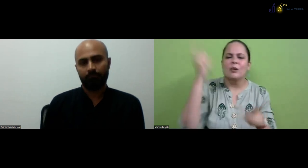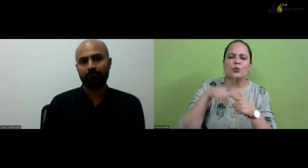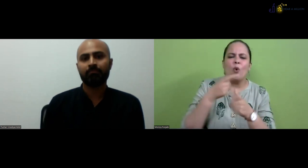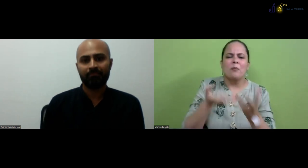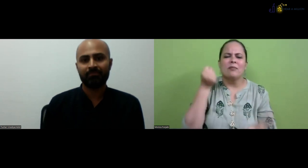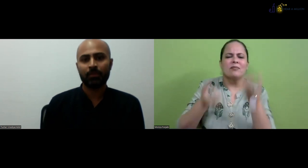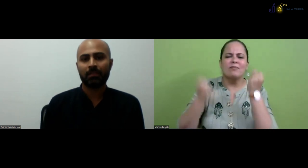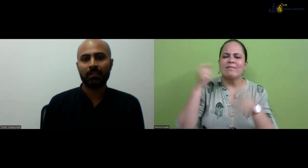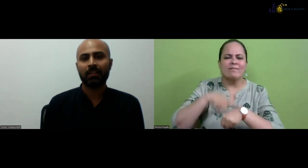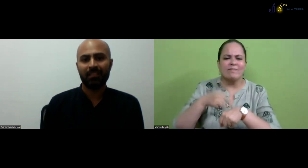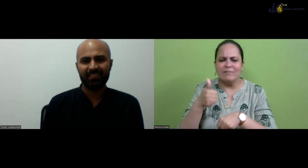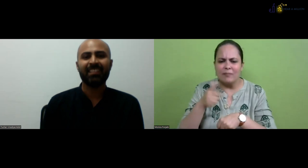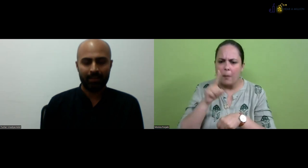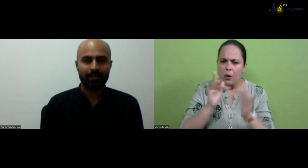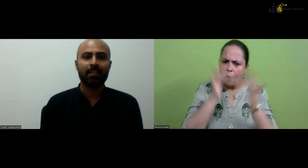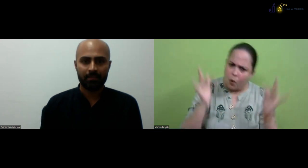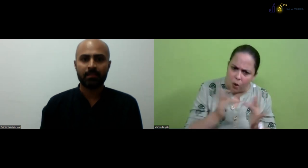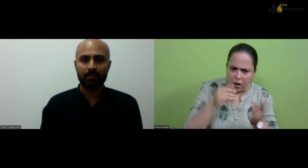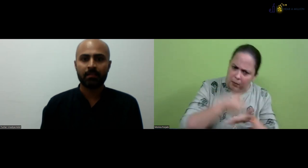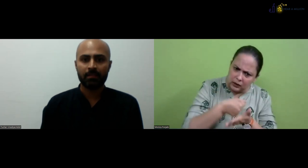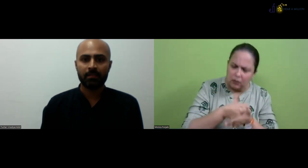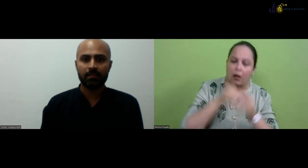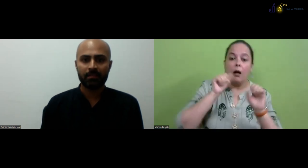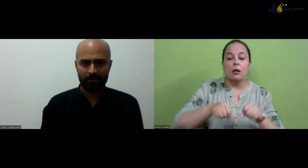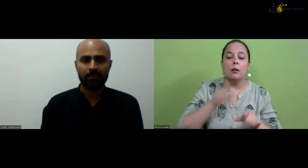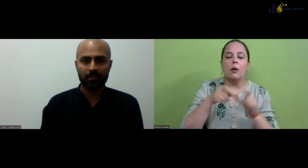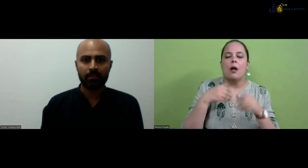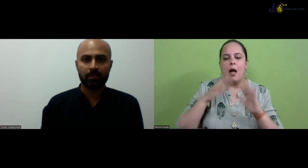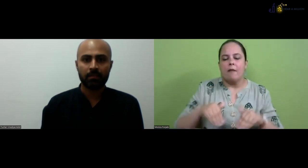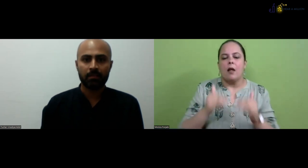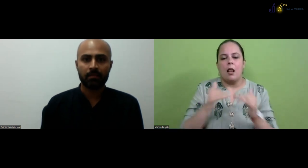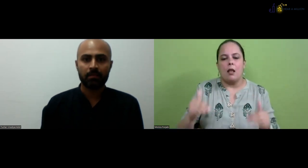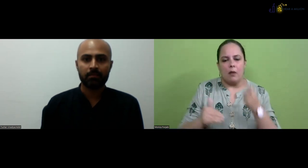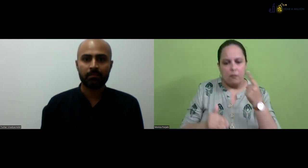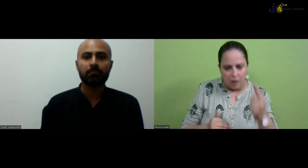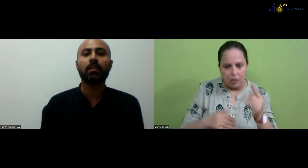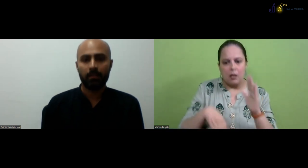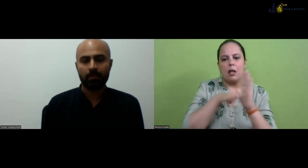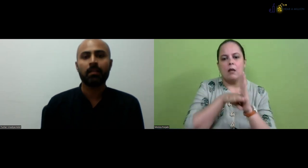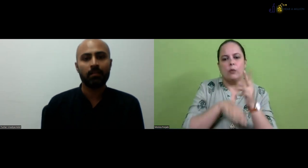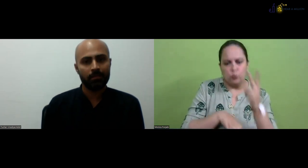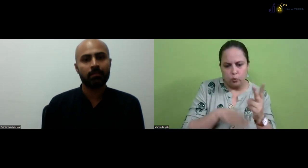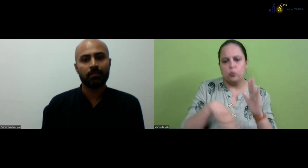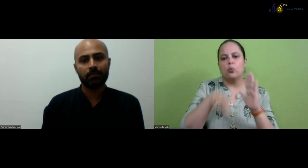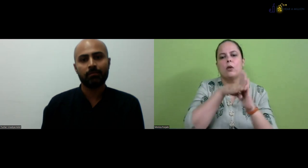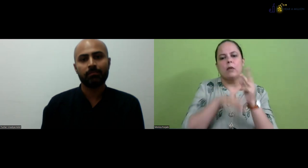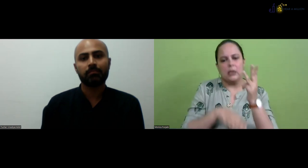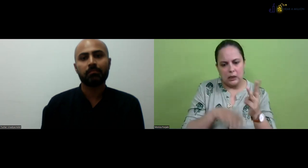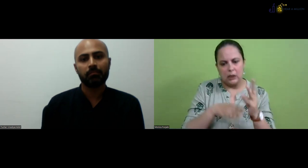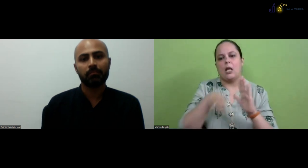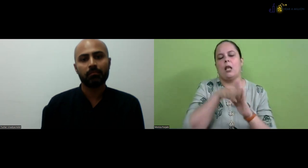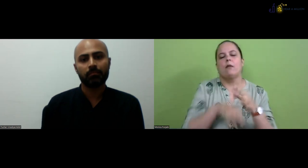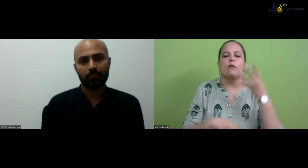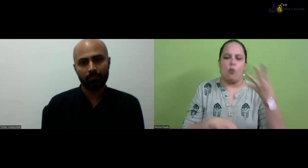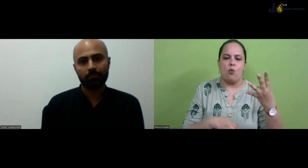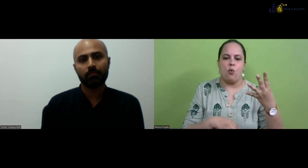but it's a two years course and people have jobs, don't have, uh, time. So when they get the spare time, the loan ISL, we have